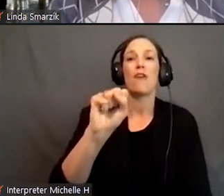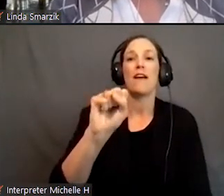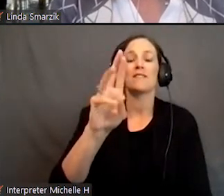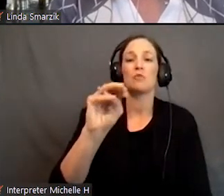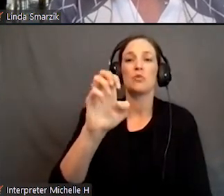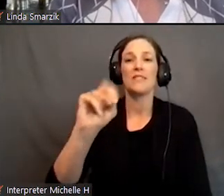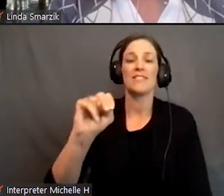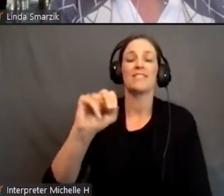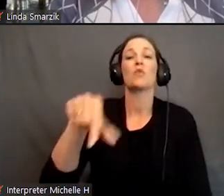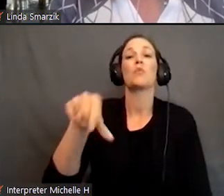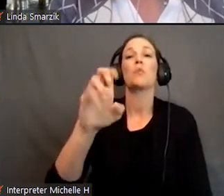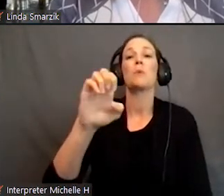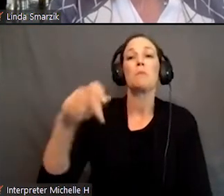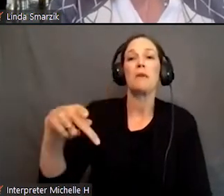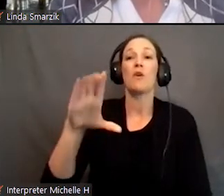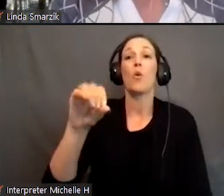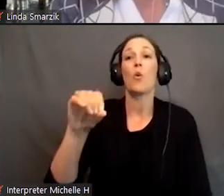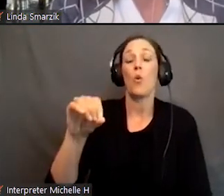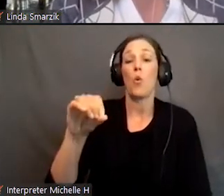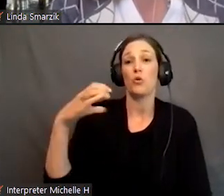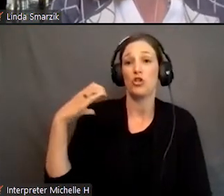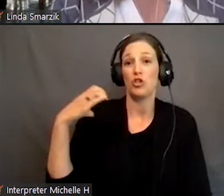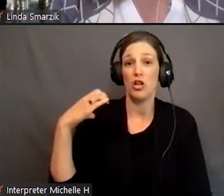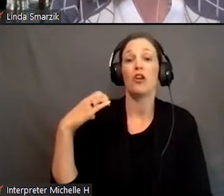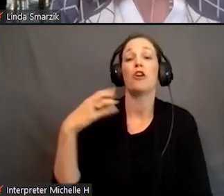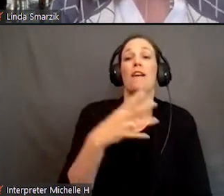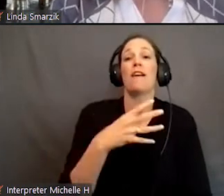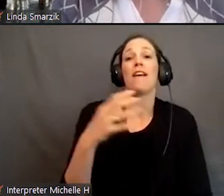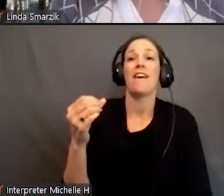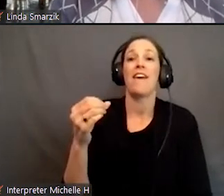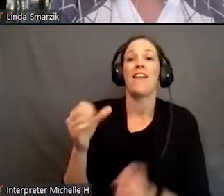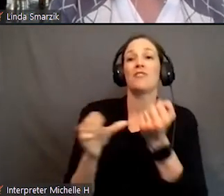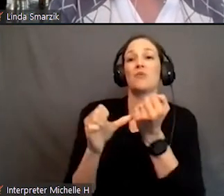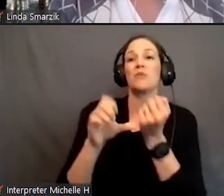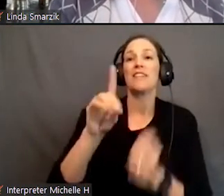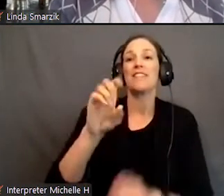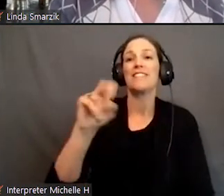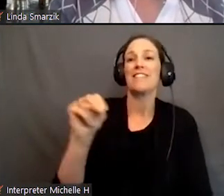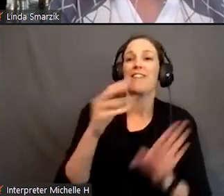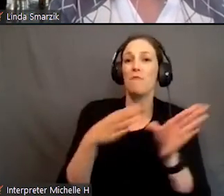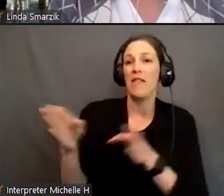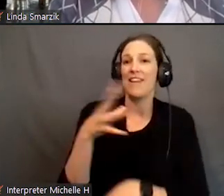Associate Dean of Planning and Accreditation. Good morning, Riverbats.